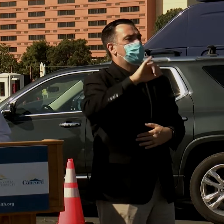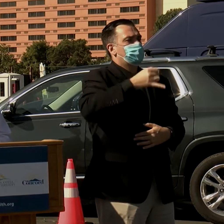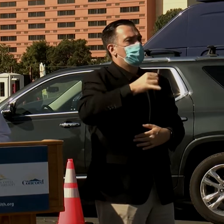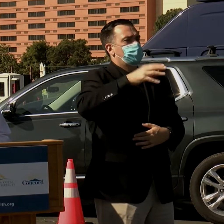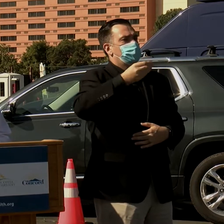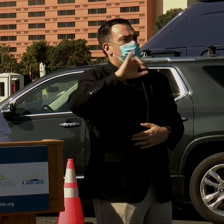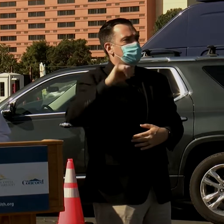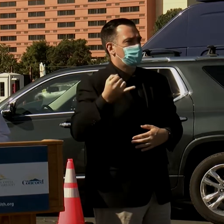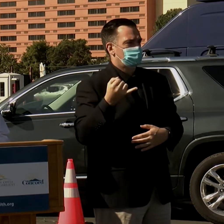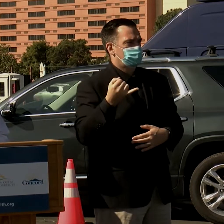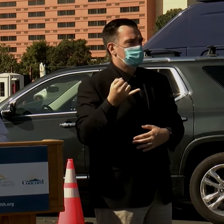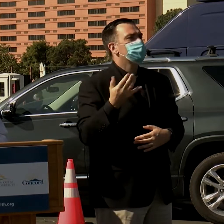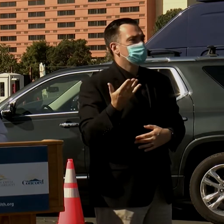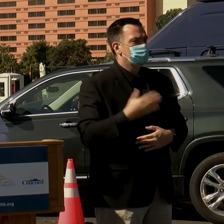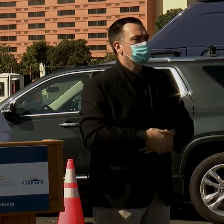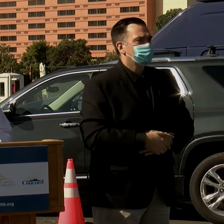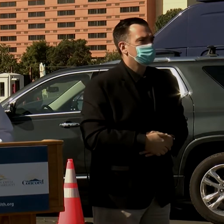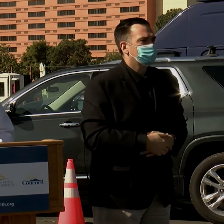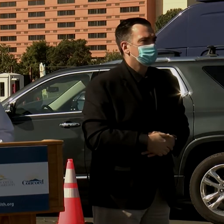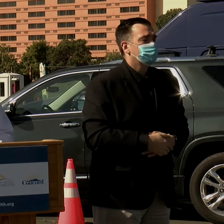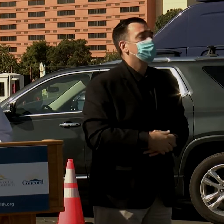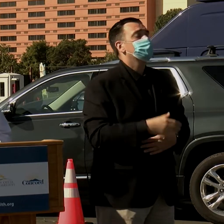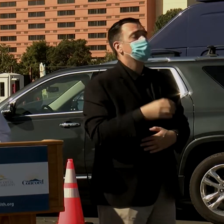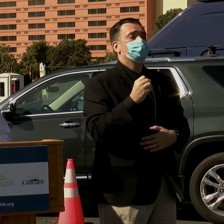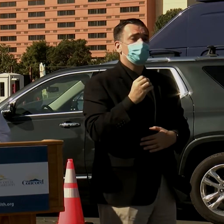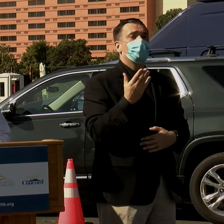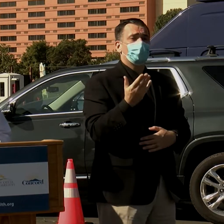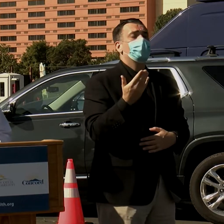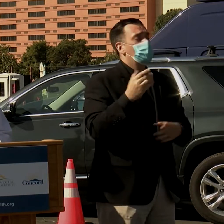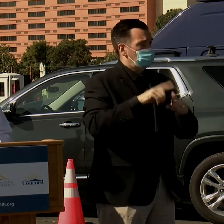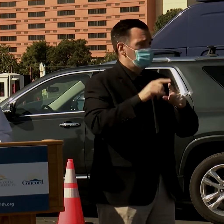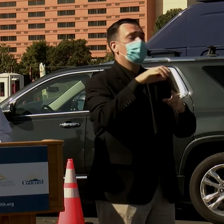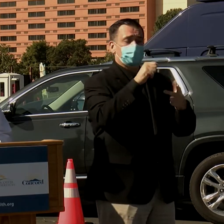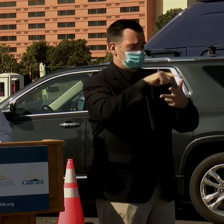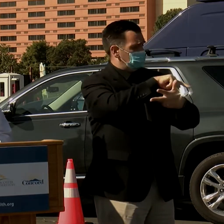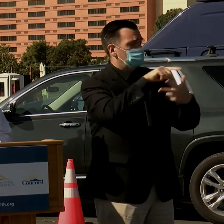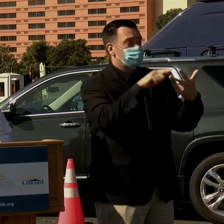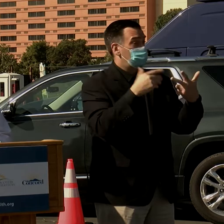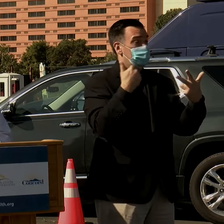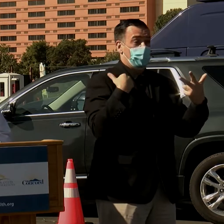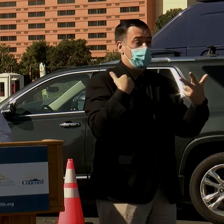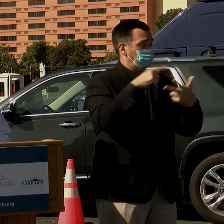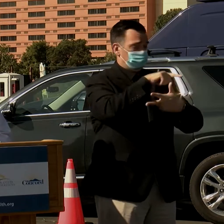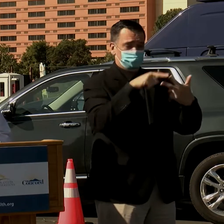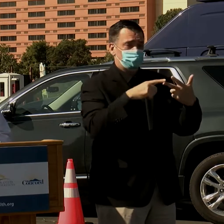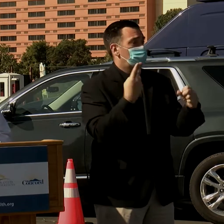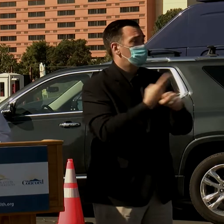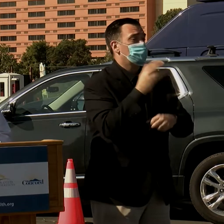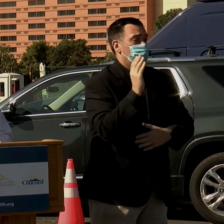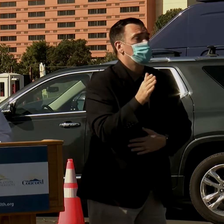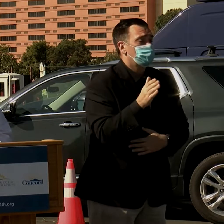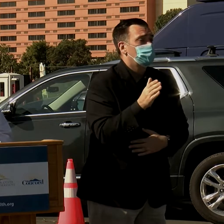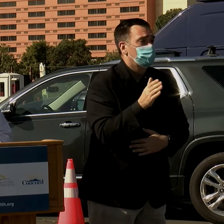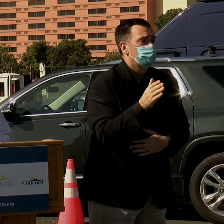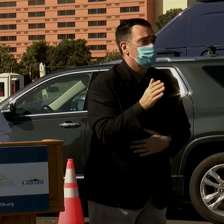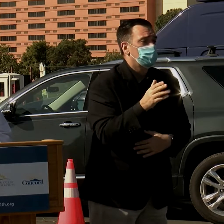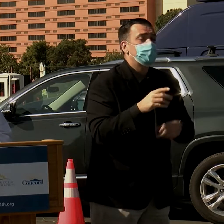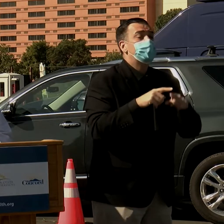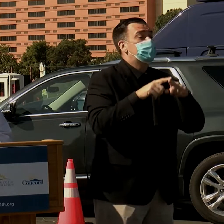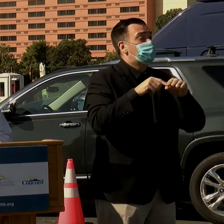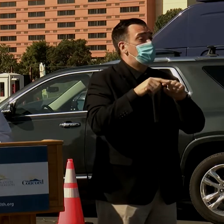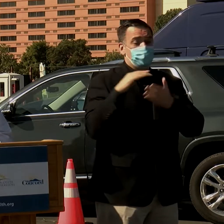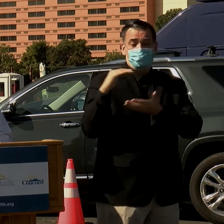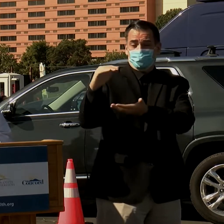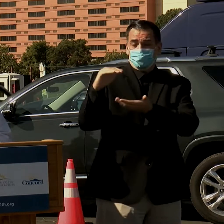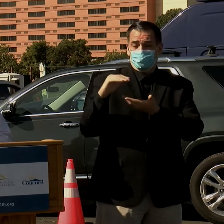Johnson or Janssen vaccine. So, but we are using all three vaccines and depending on what is allotted